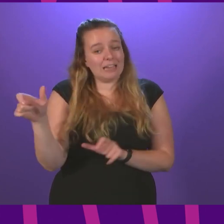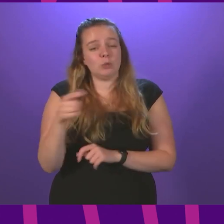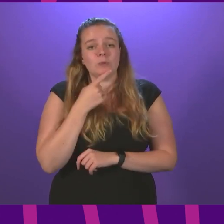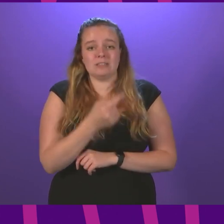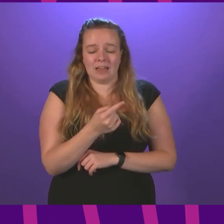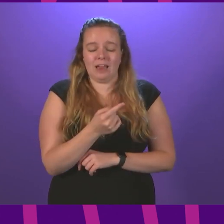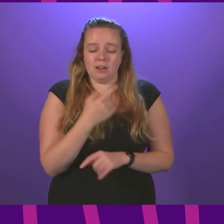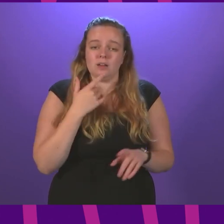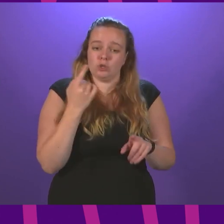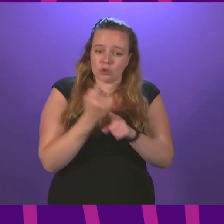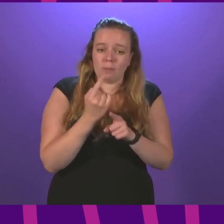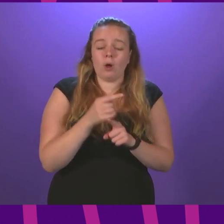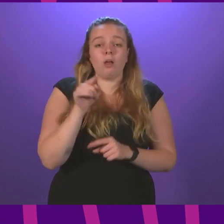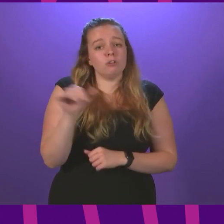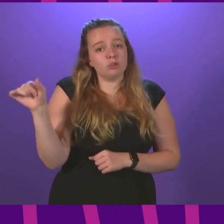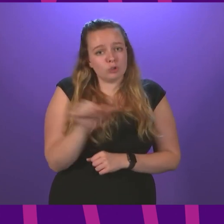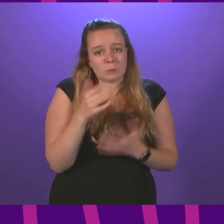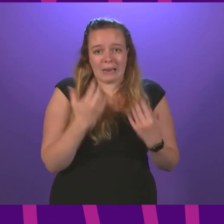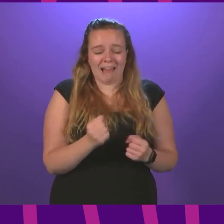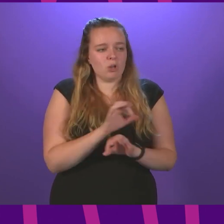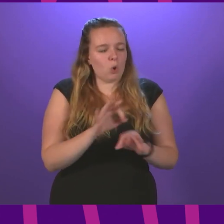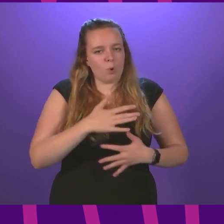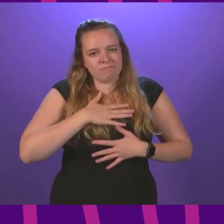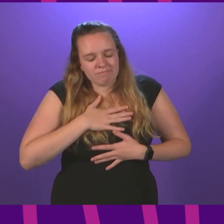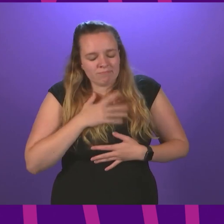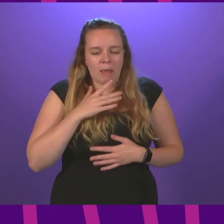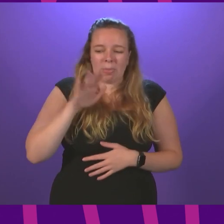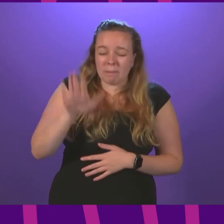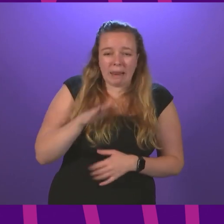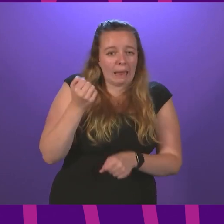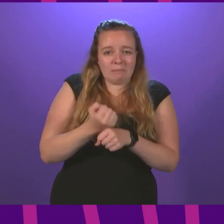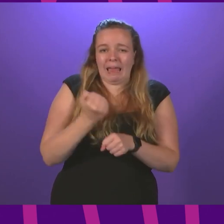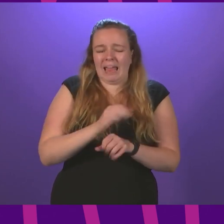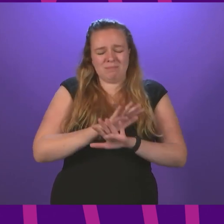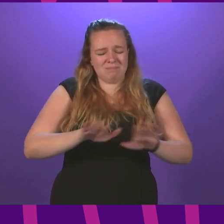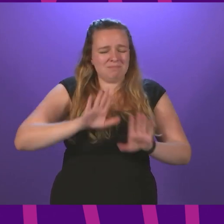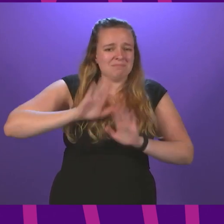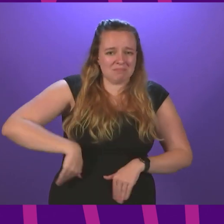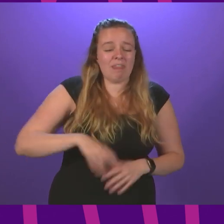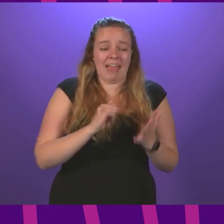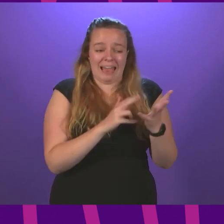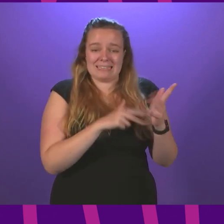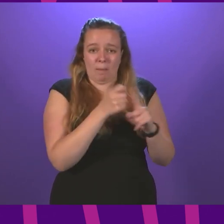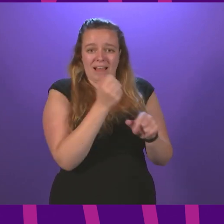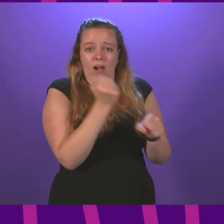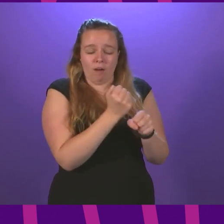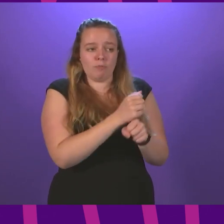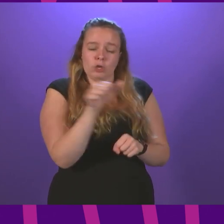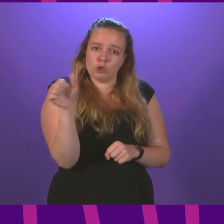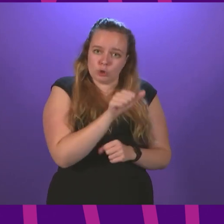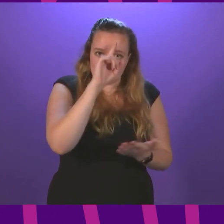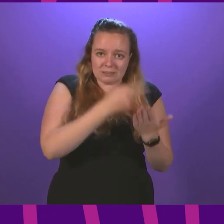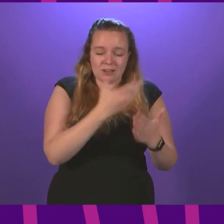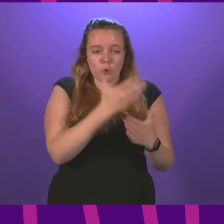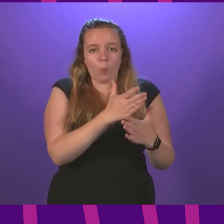talk about that there should be no grievance, and the blame game is not what we should be looking at. The SNP government should choose to